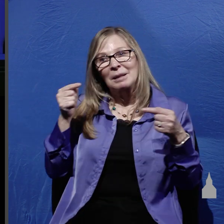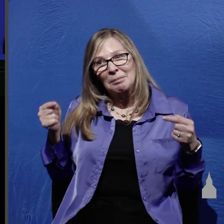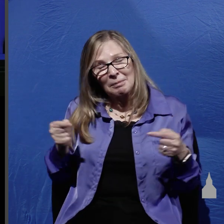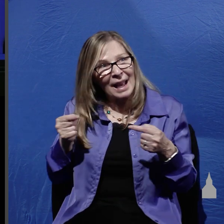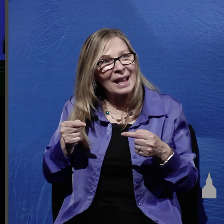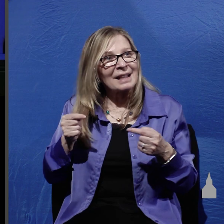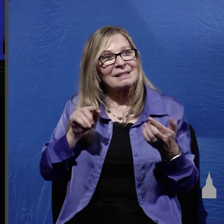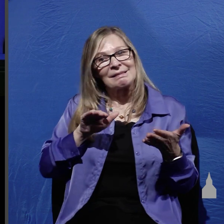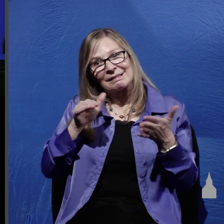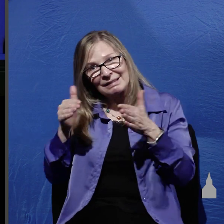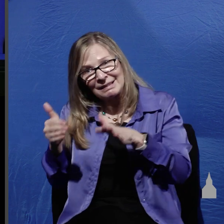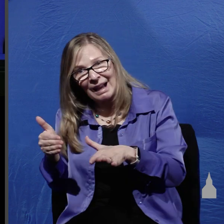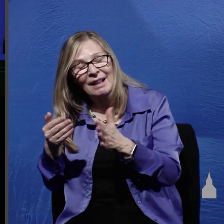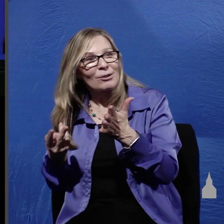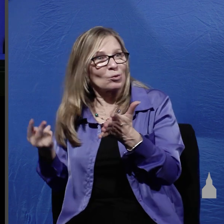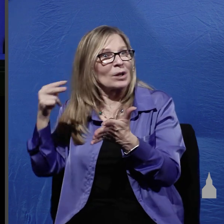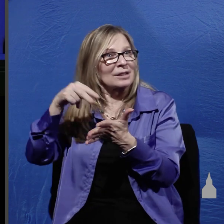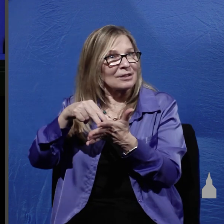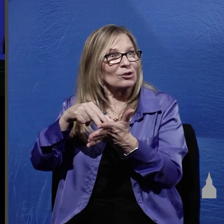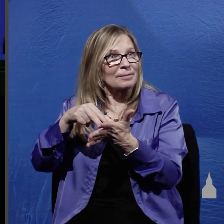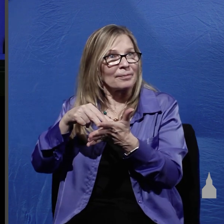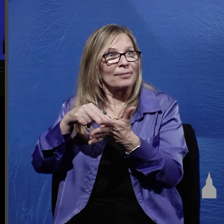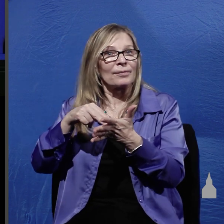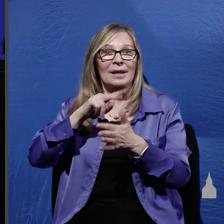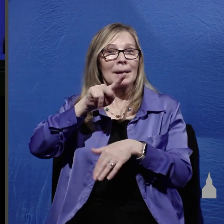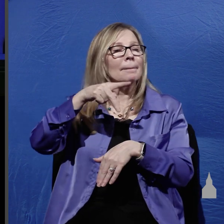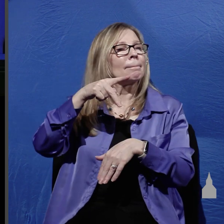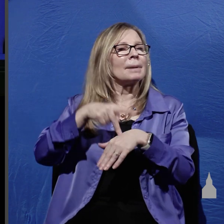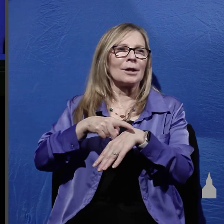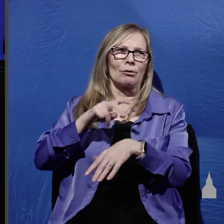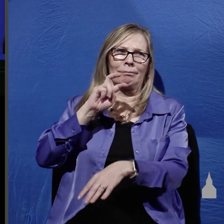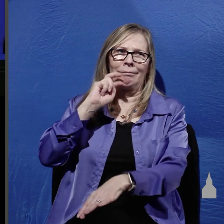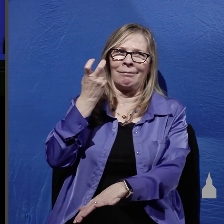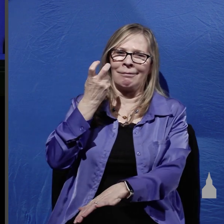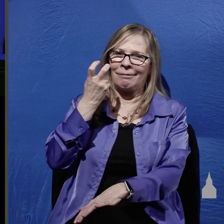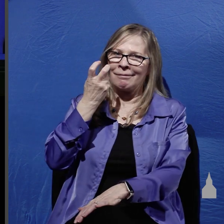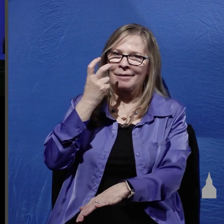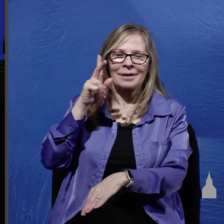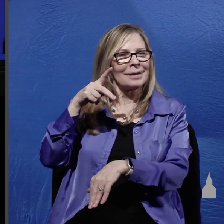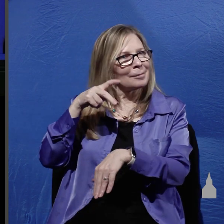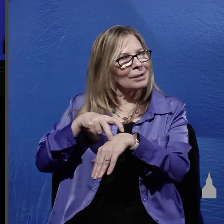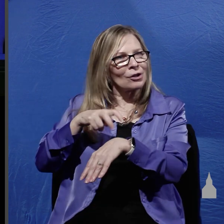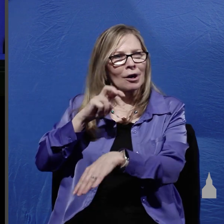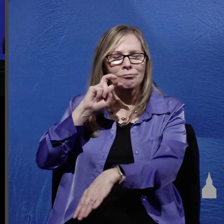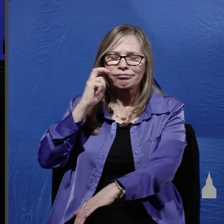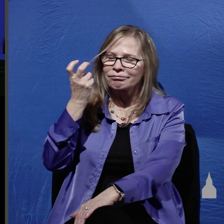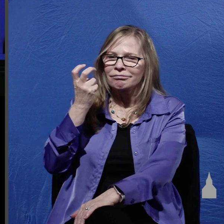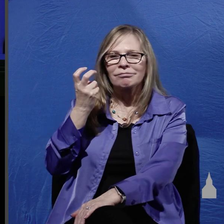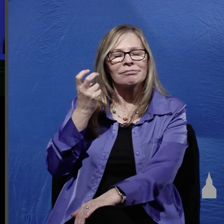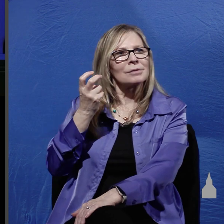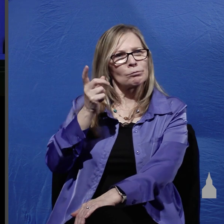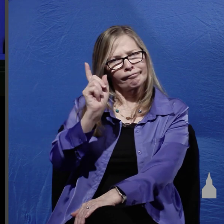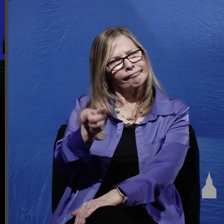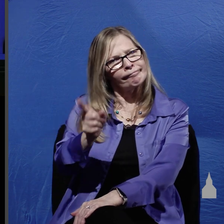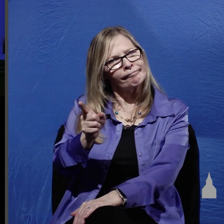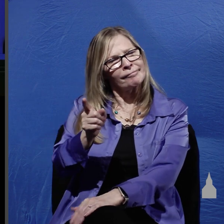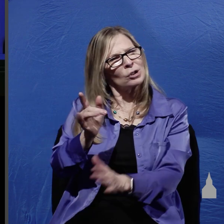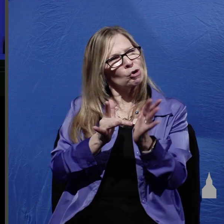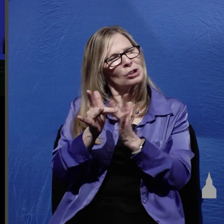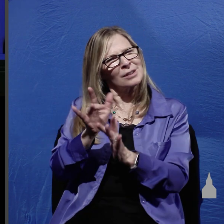and then the resurrection that Peter actually had the audacity the the gall to rebuke the Lord for saying such things